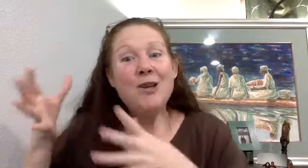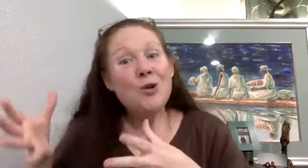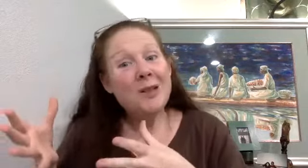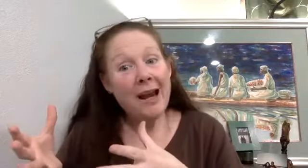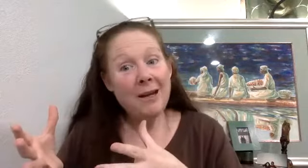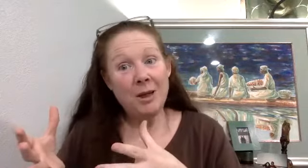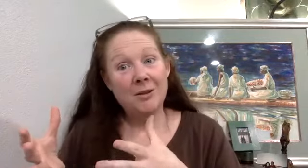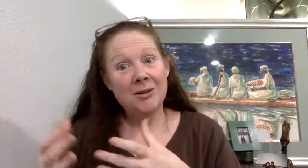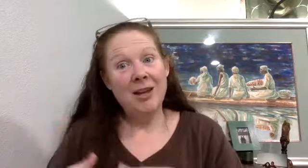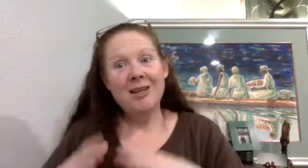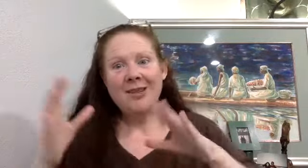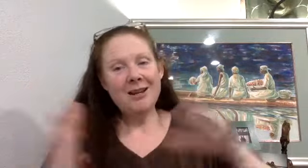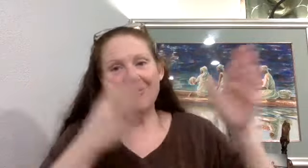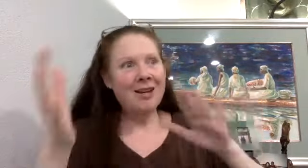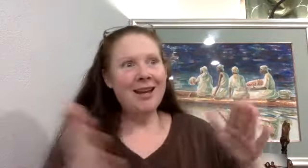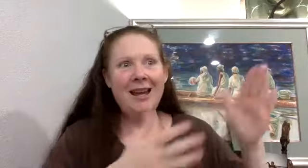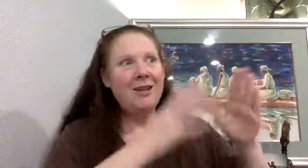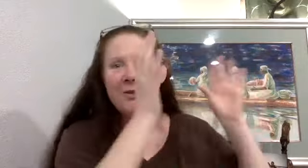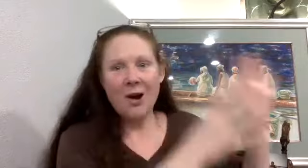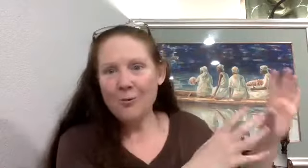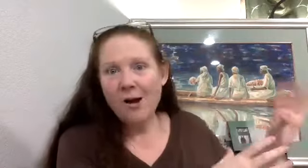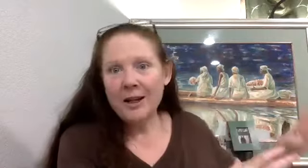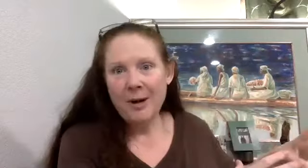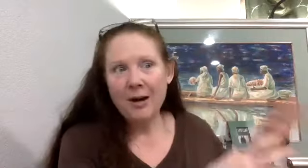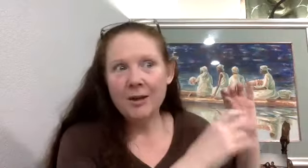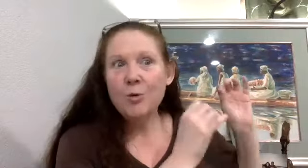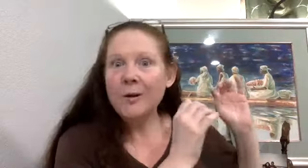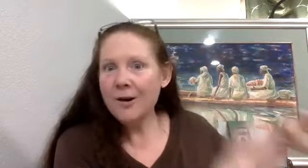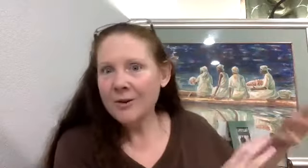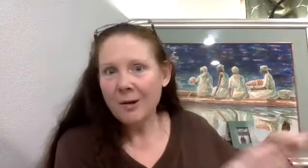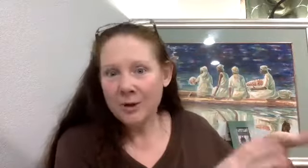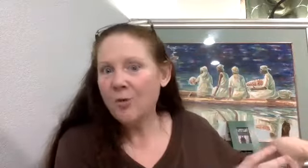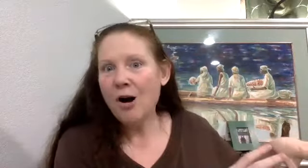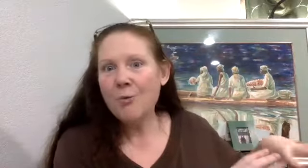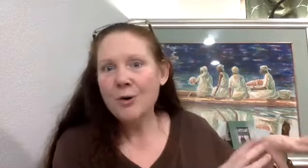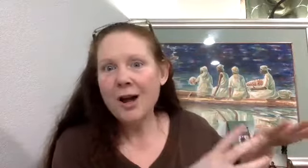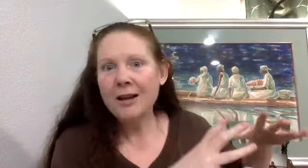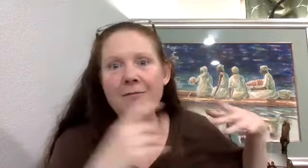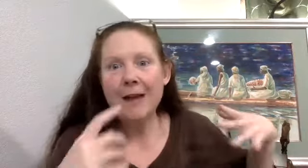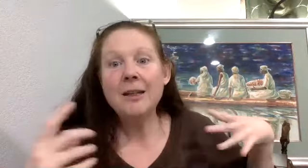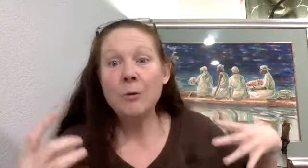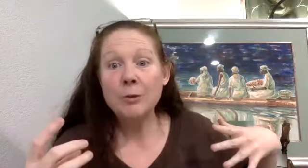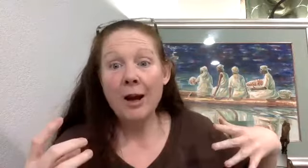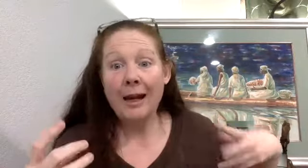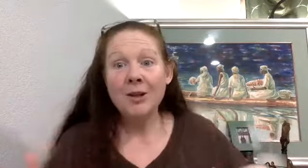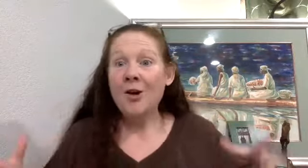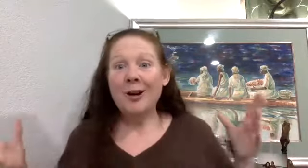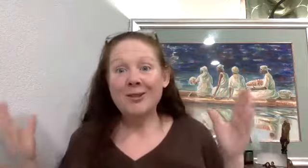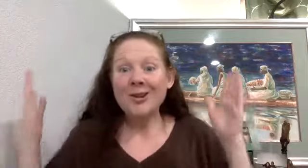edutainment, instead of, again, this is all wrong in America, the more we focus on what's wrong, we're not inventing what's right. We can start